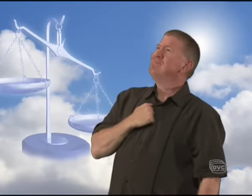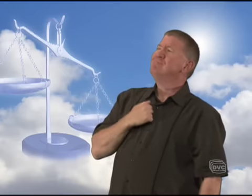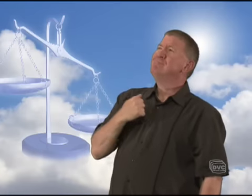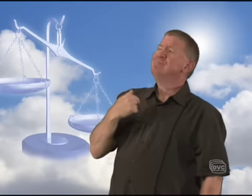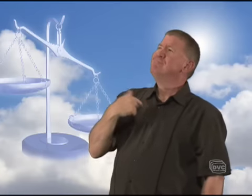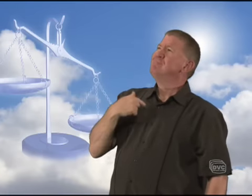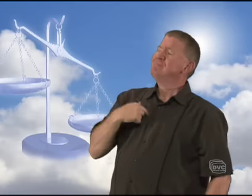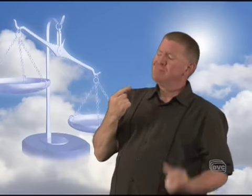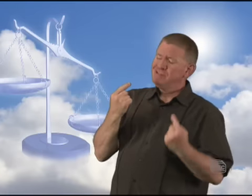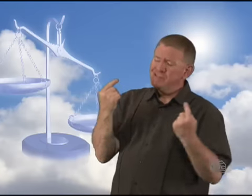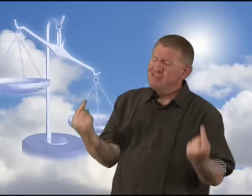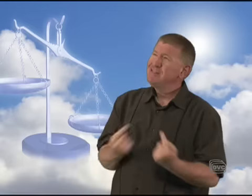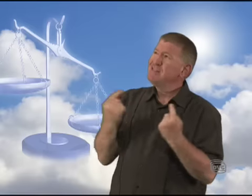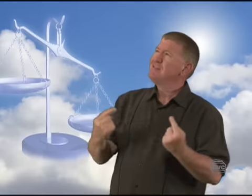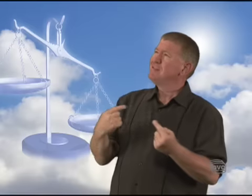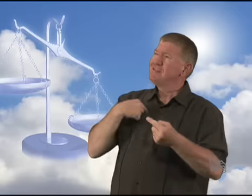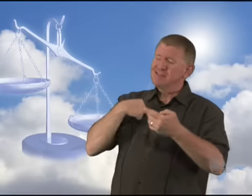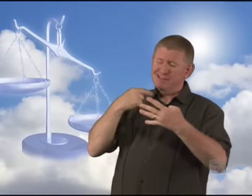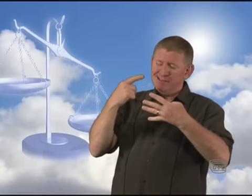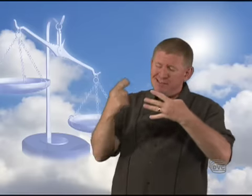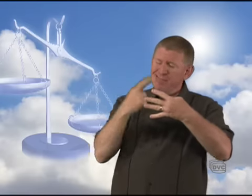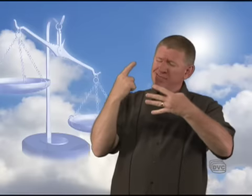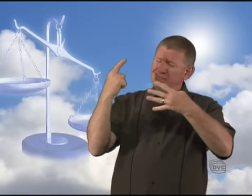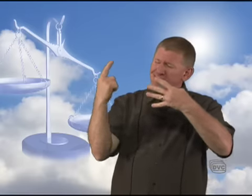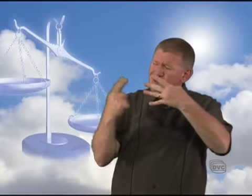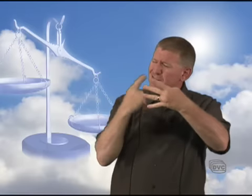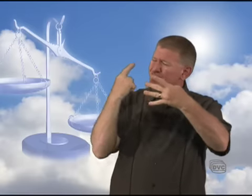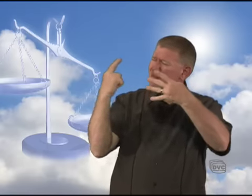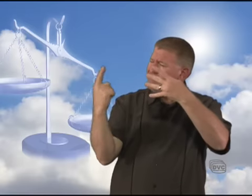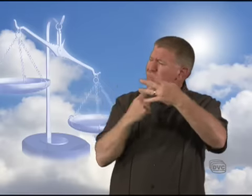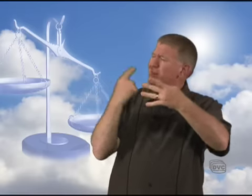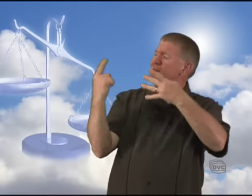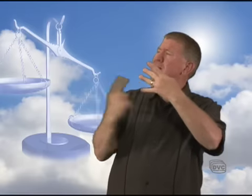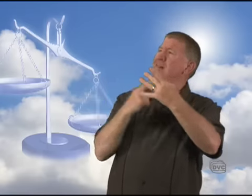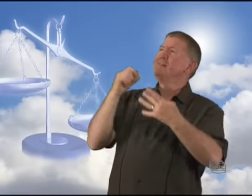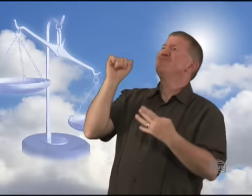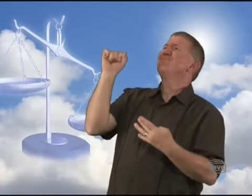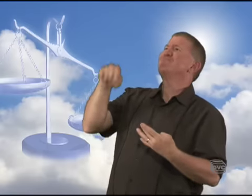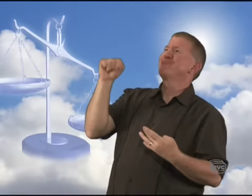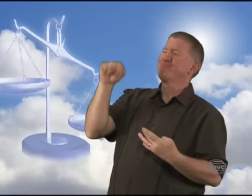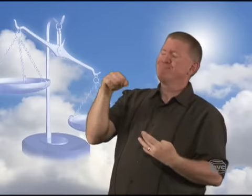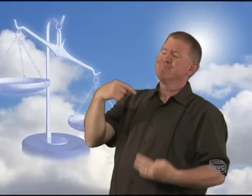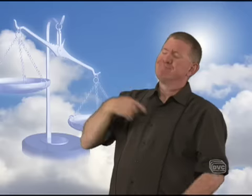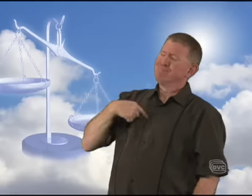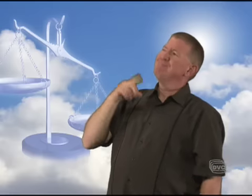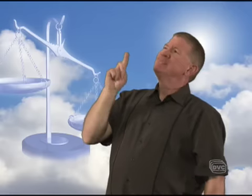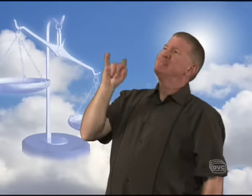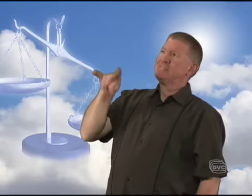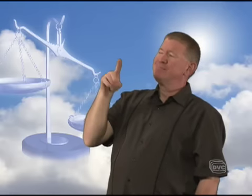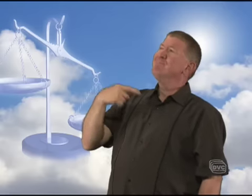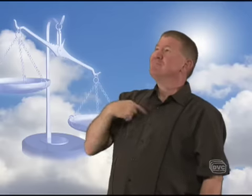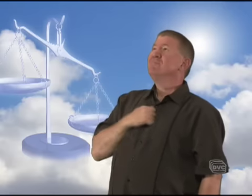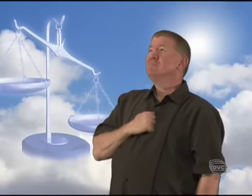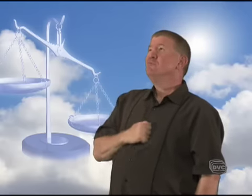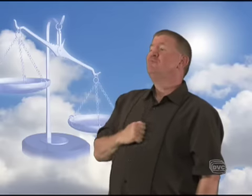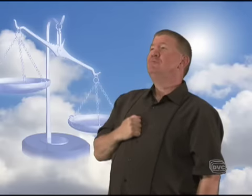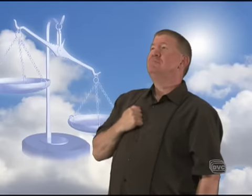I've sinned all these different ways and I admit it I did all those terrible things and I'm so sorry.